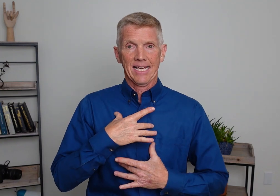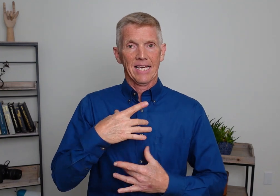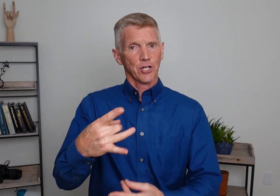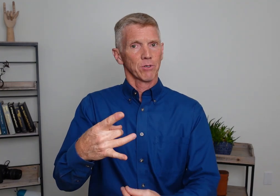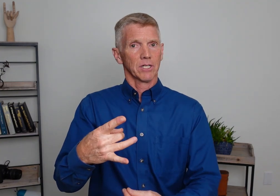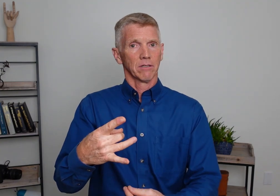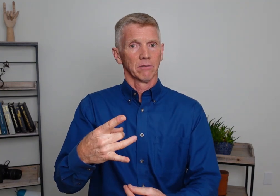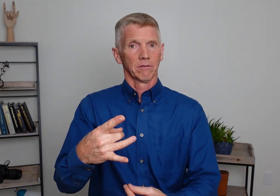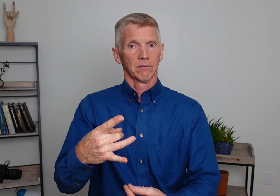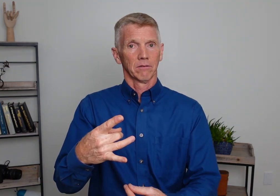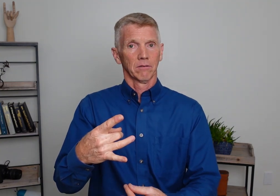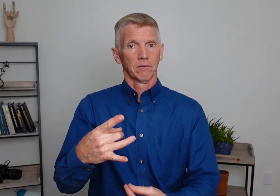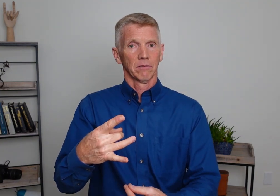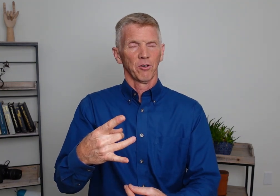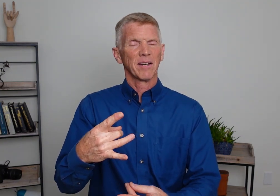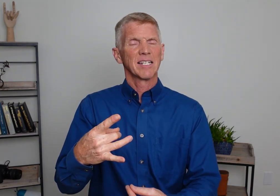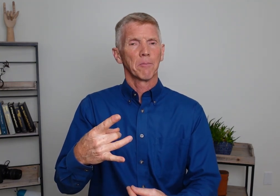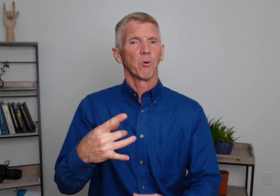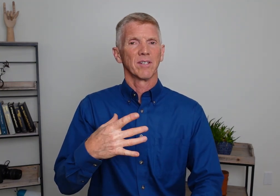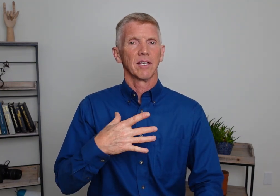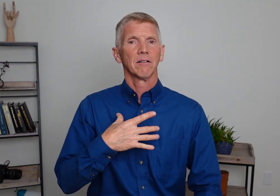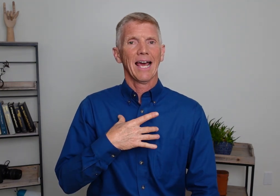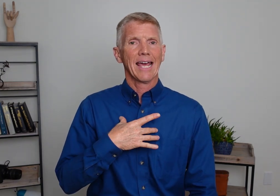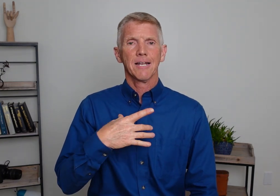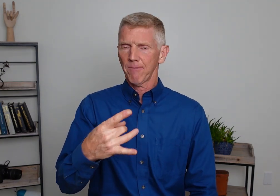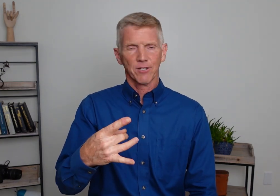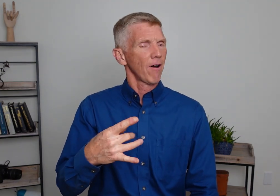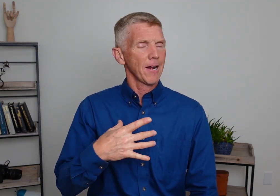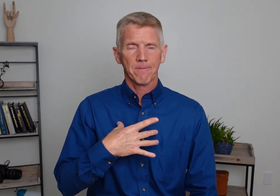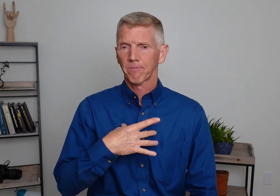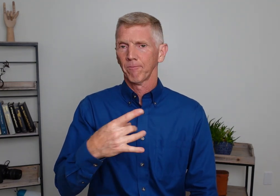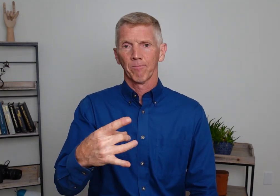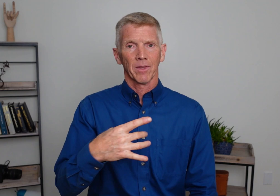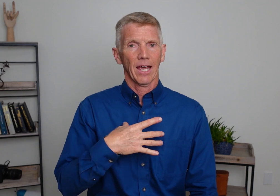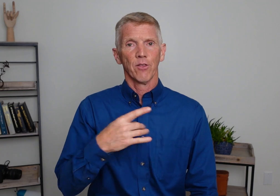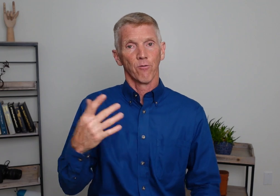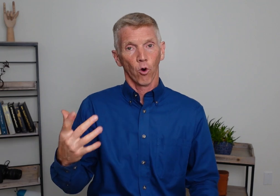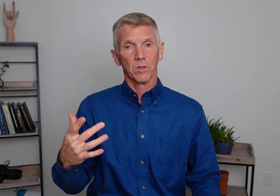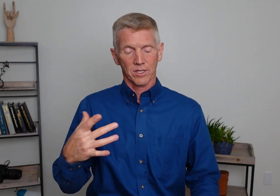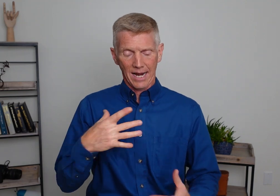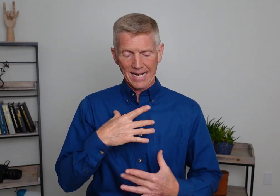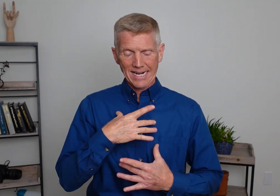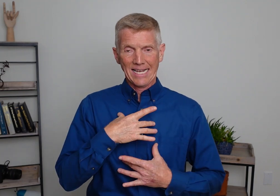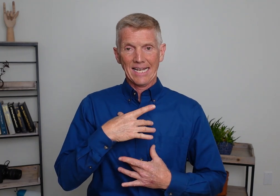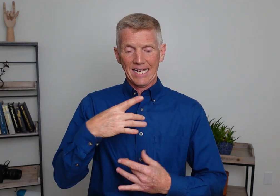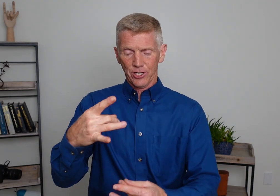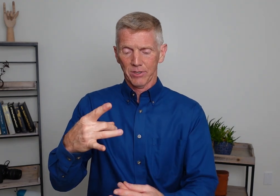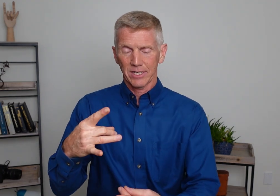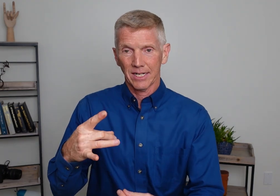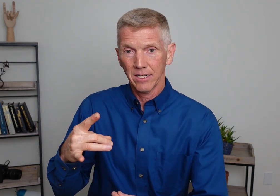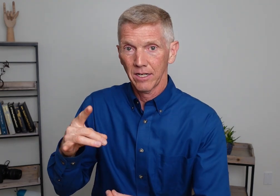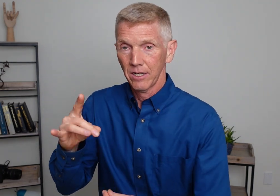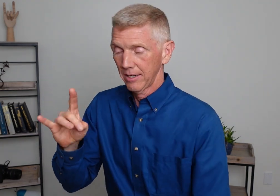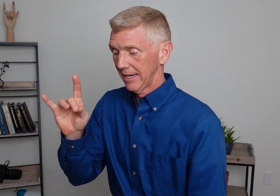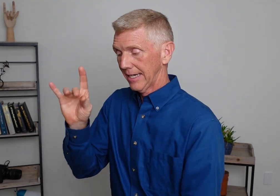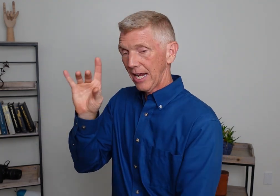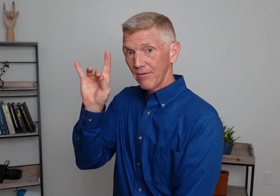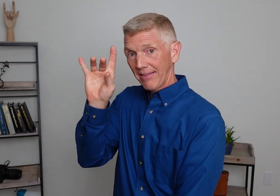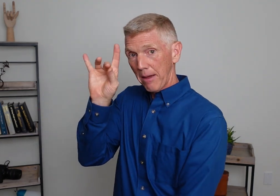Interesting. You might see somebody with a single hand. That's fine. Okay. The formal sign. Interesting. Again, you've got that